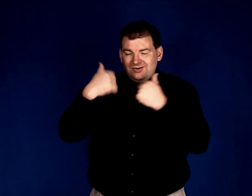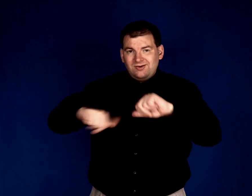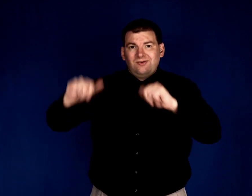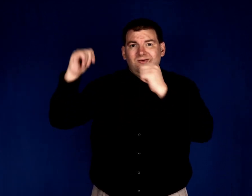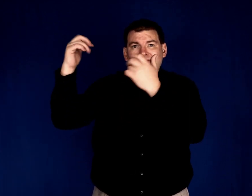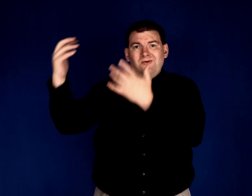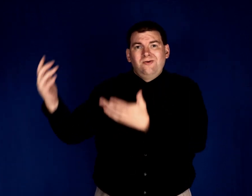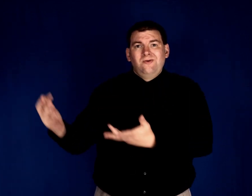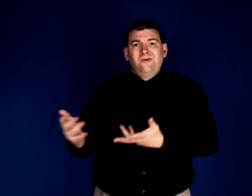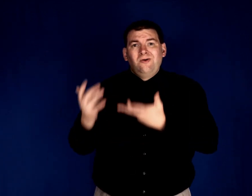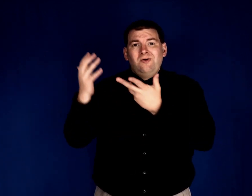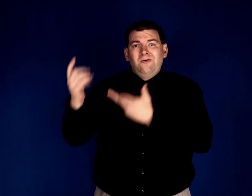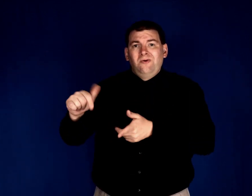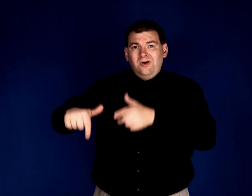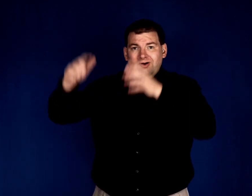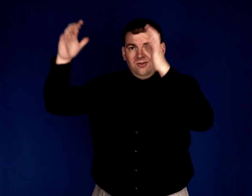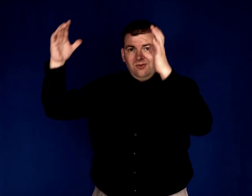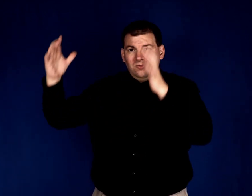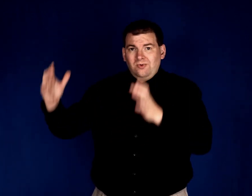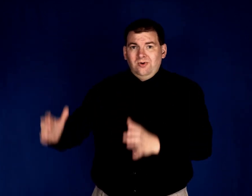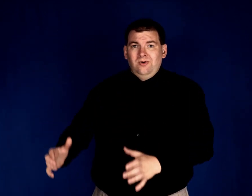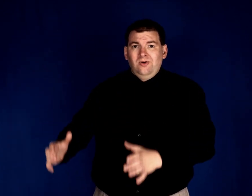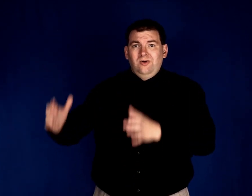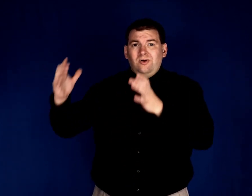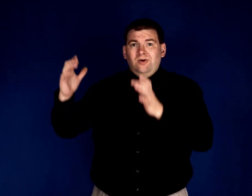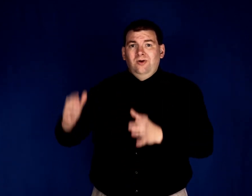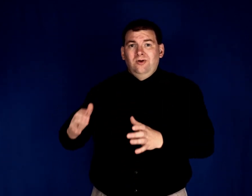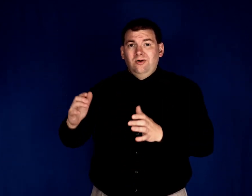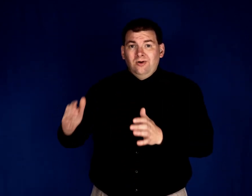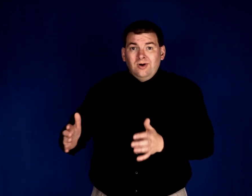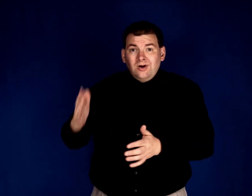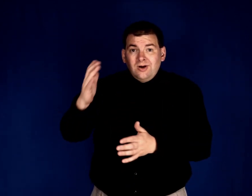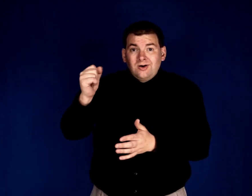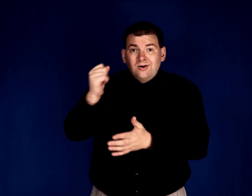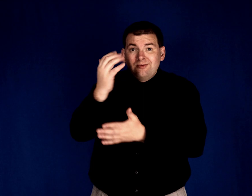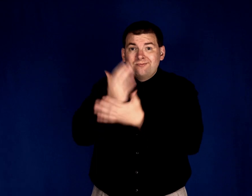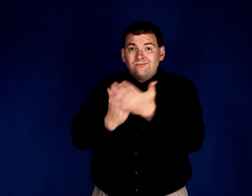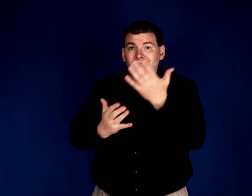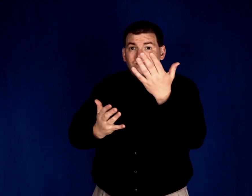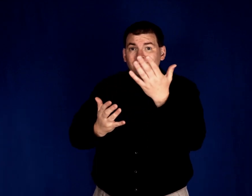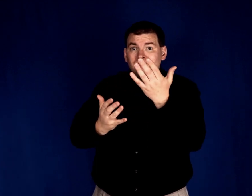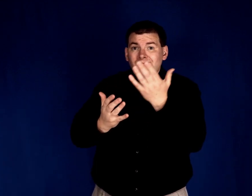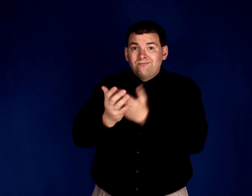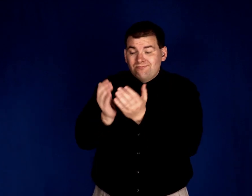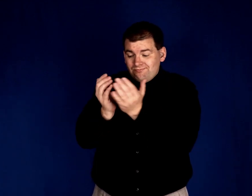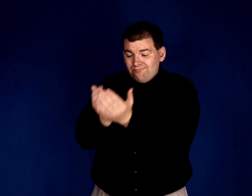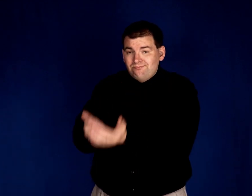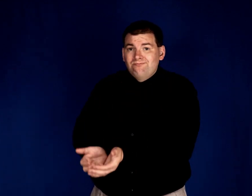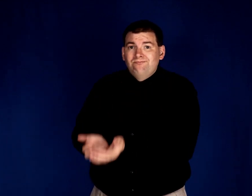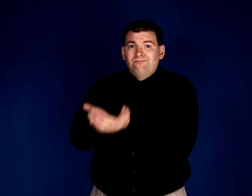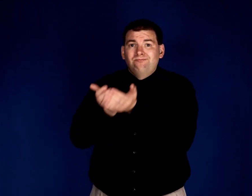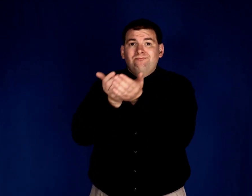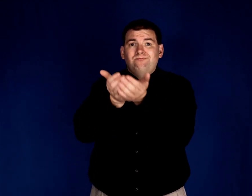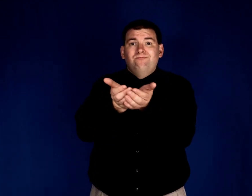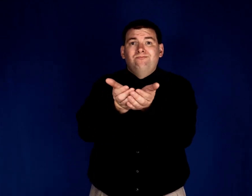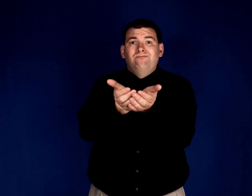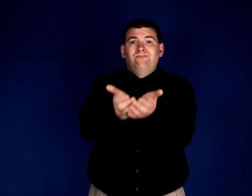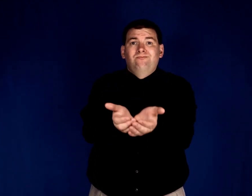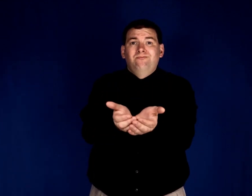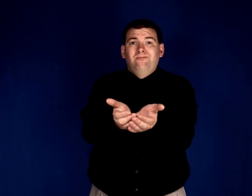waiting by the well, and he's holding out his hand.